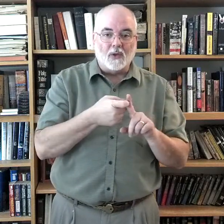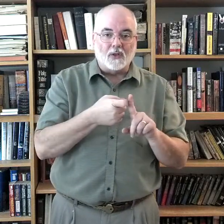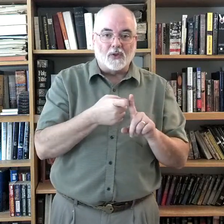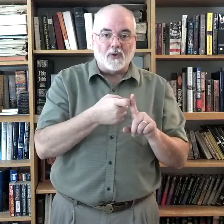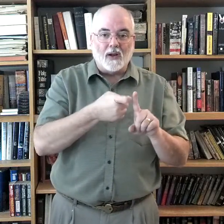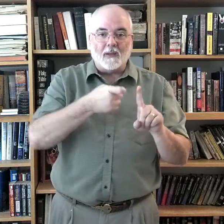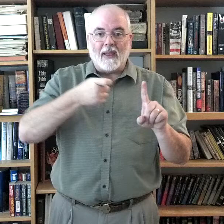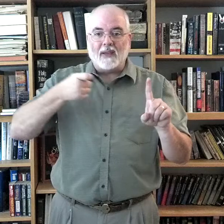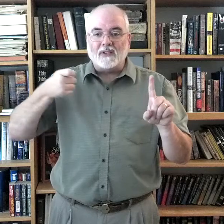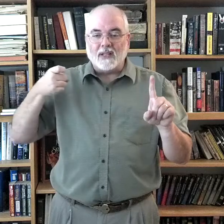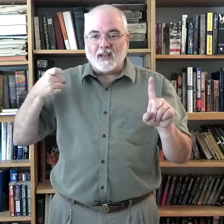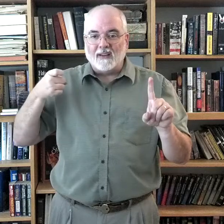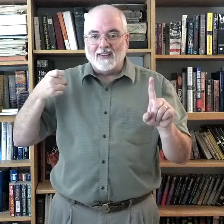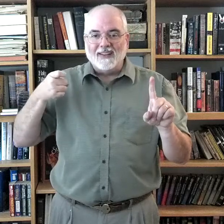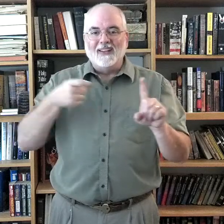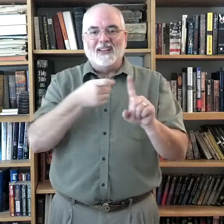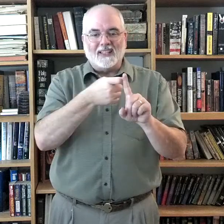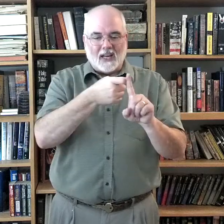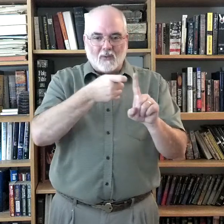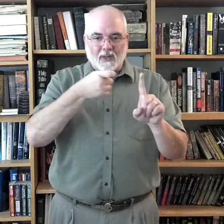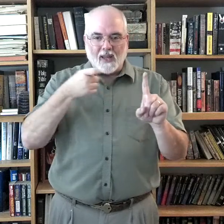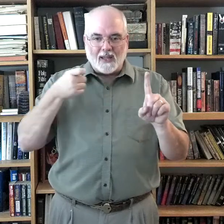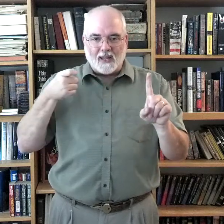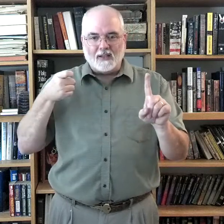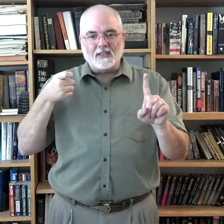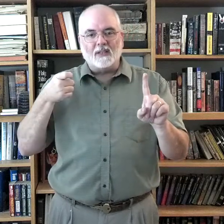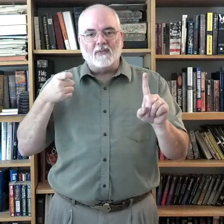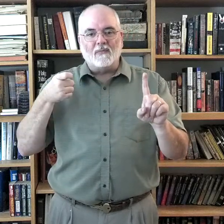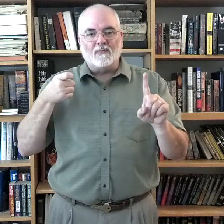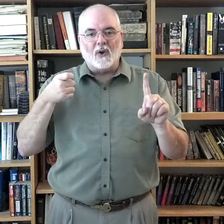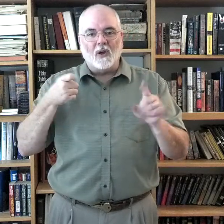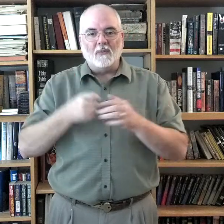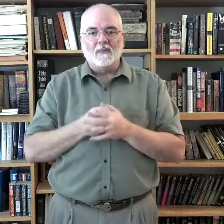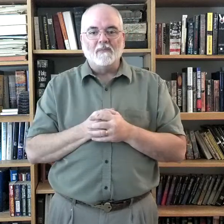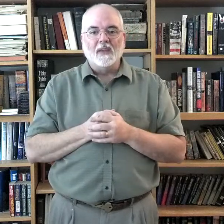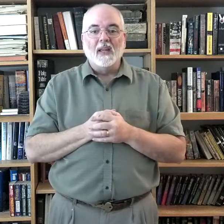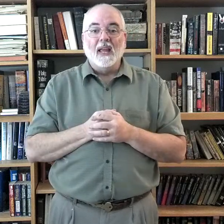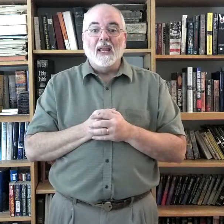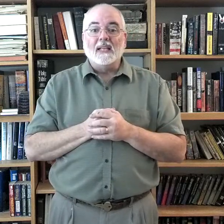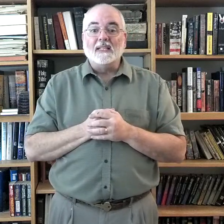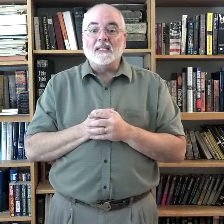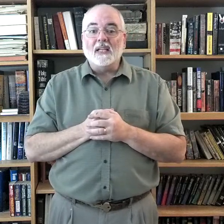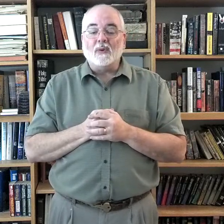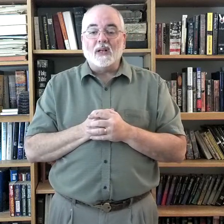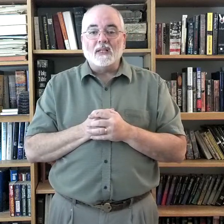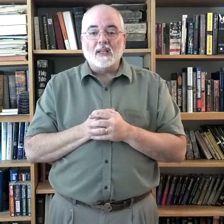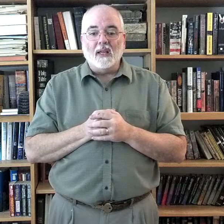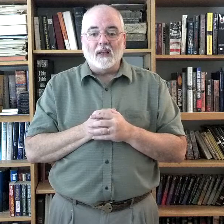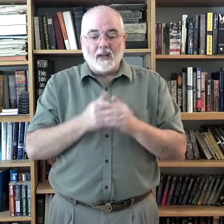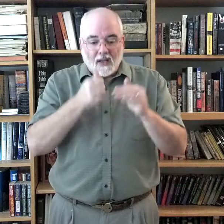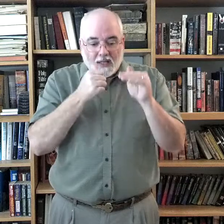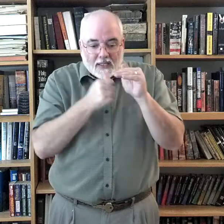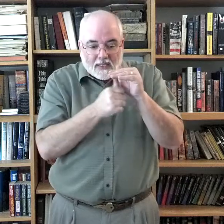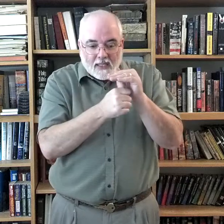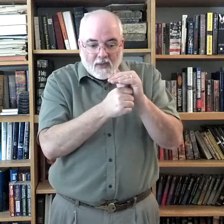little string on the back of his neck. That's kind of what that is. From. Secret sin. Secret.